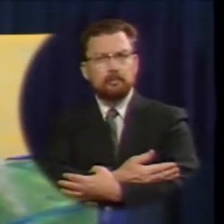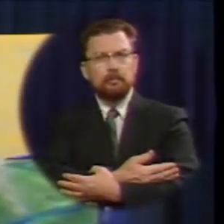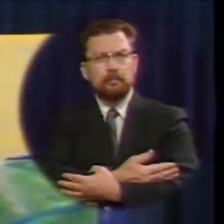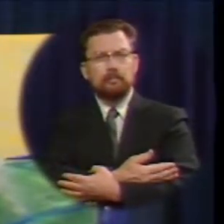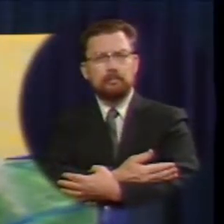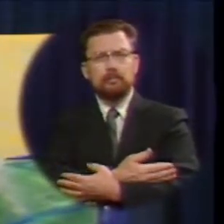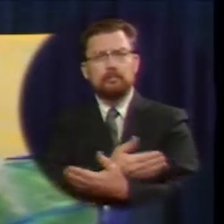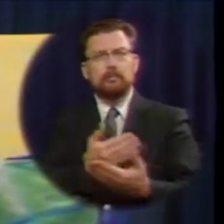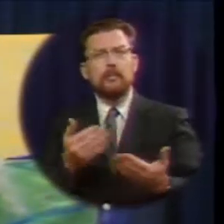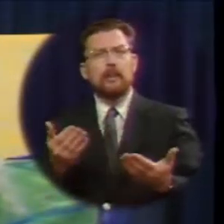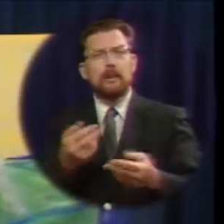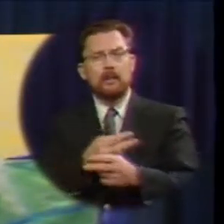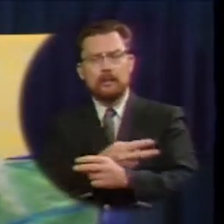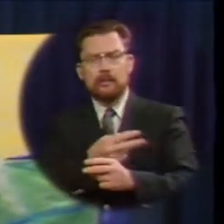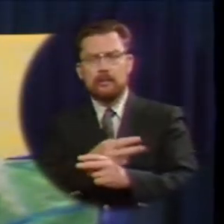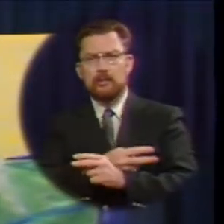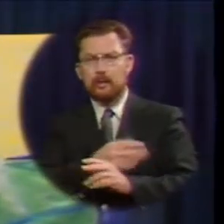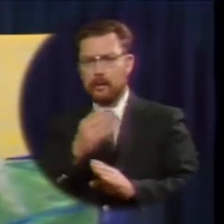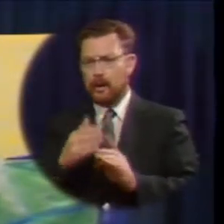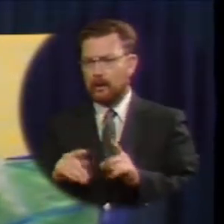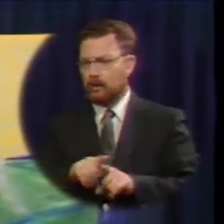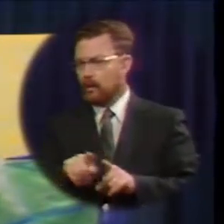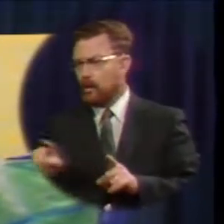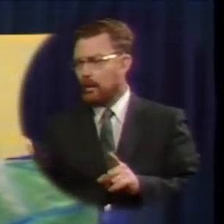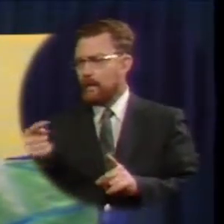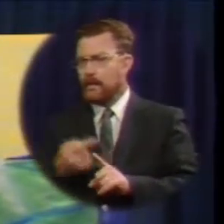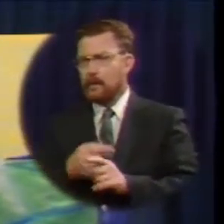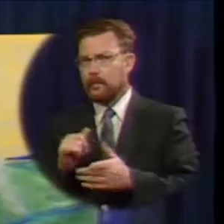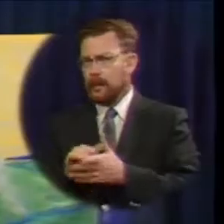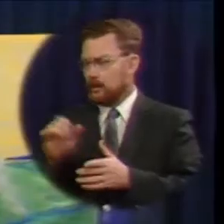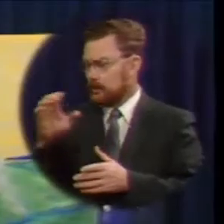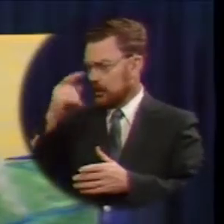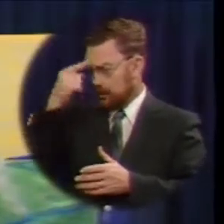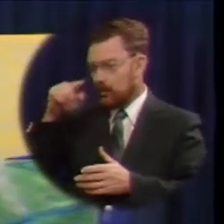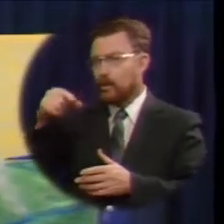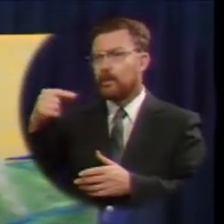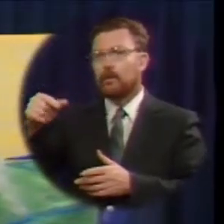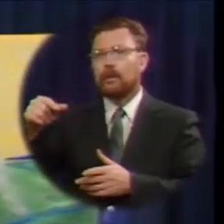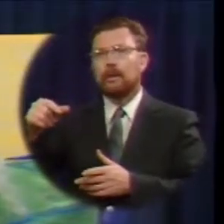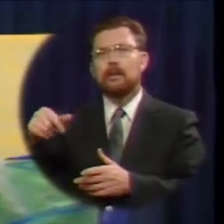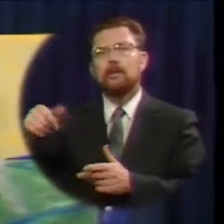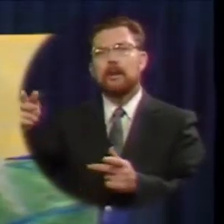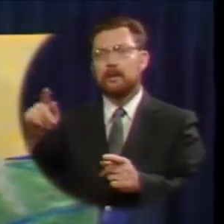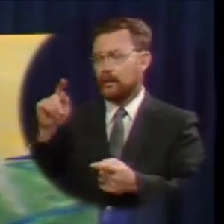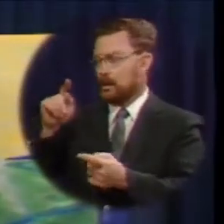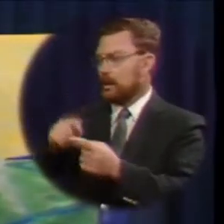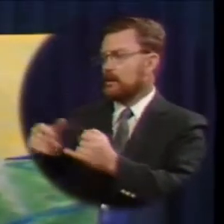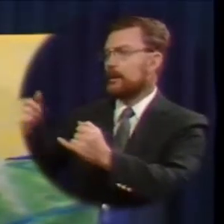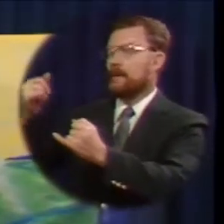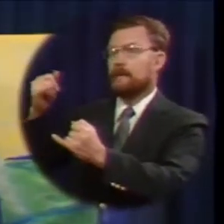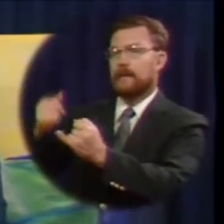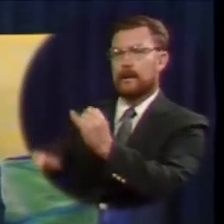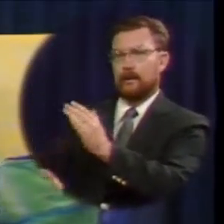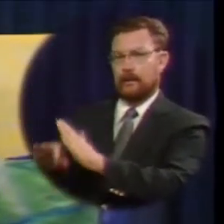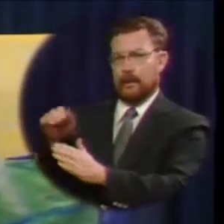the sheep has gone from the flock seeking greener pasture until finally it finds itself alone